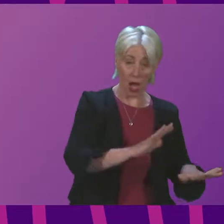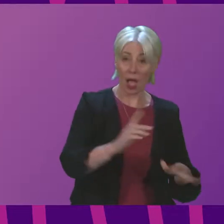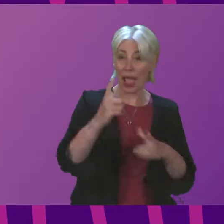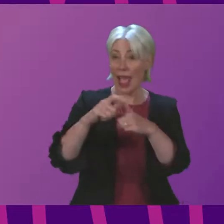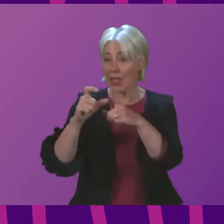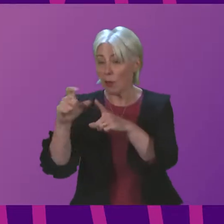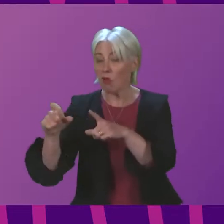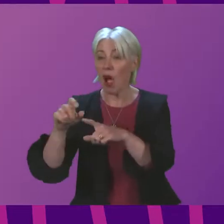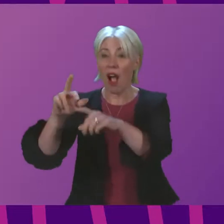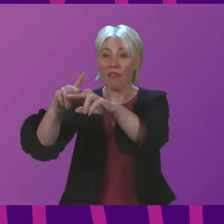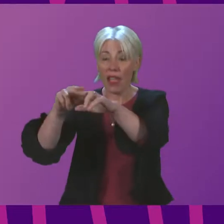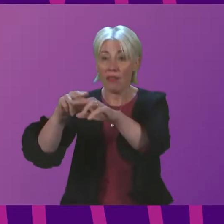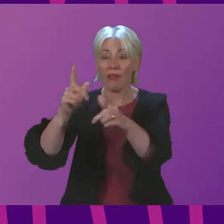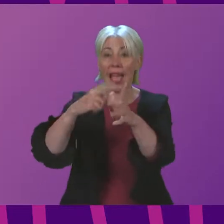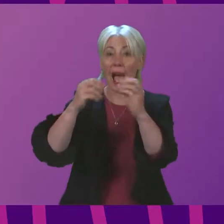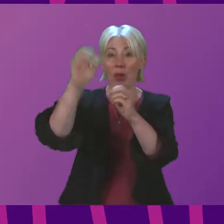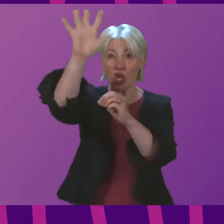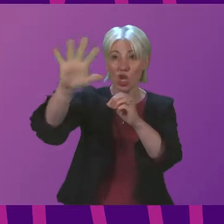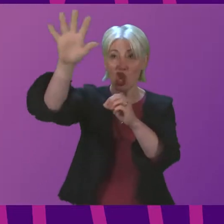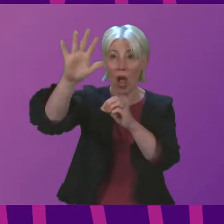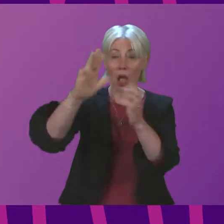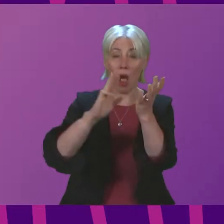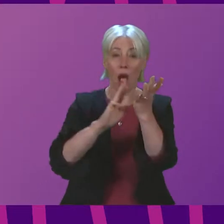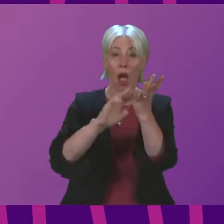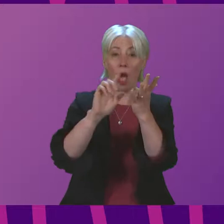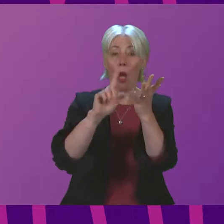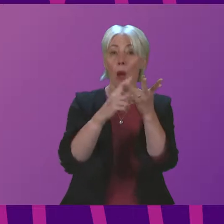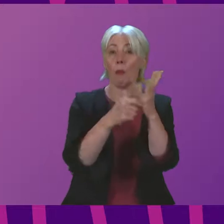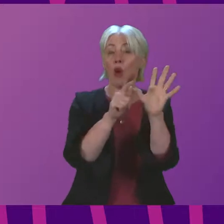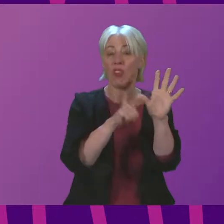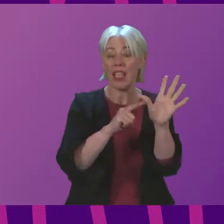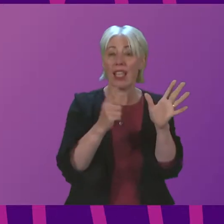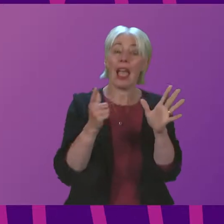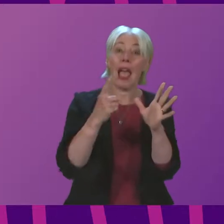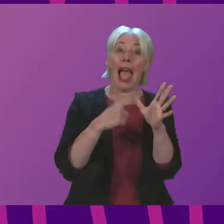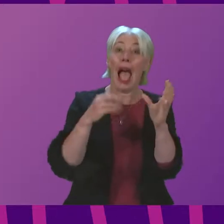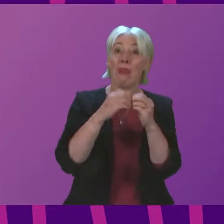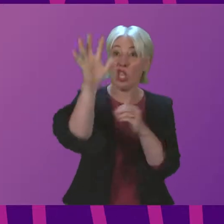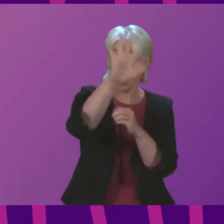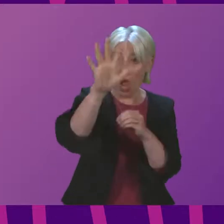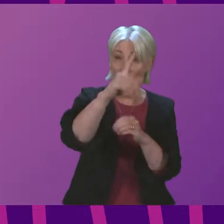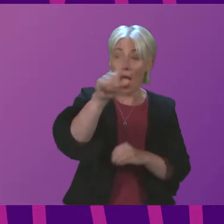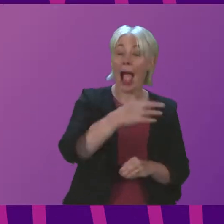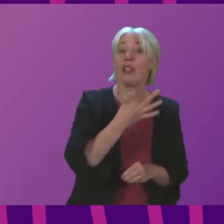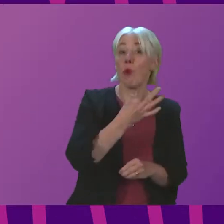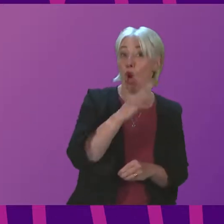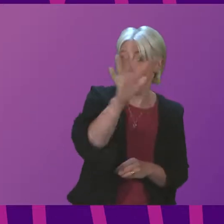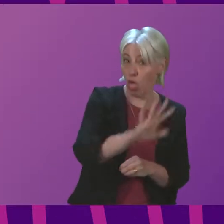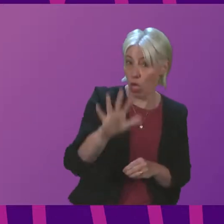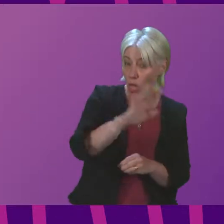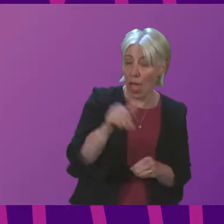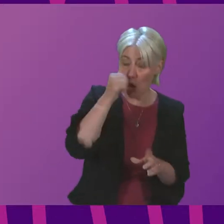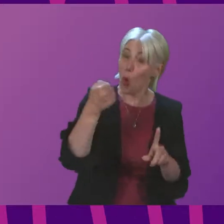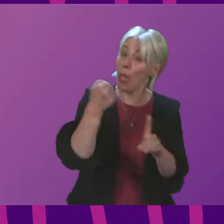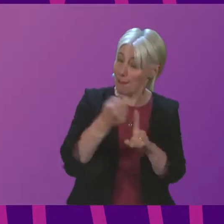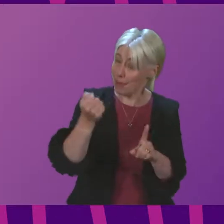Fife, Aberdeenshire, Moray, Angus and Perthshire. I do not underestimate the impact this is having on people